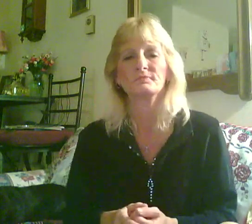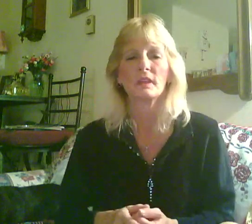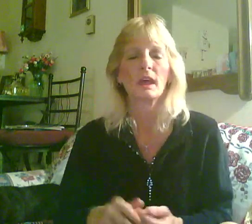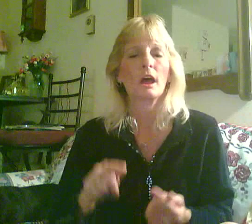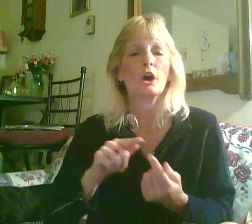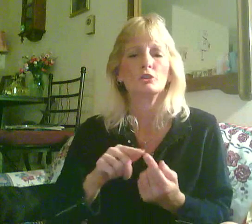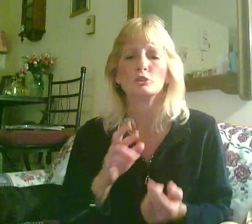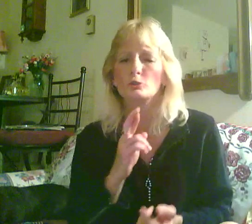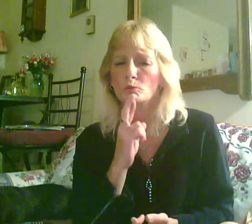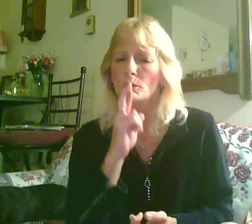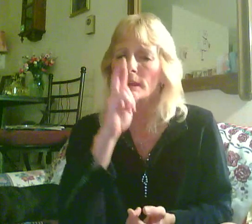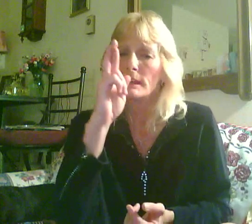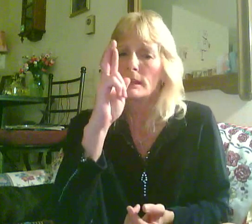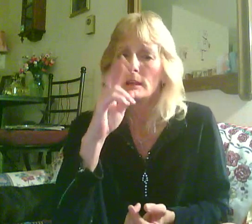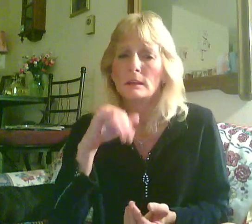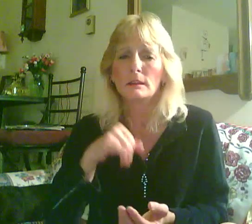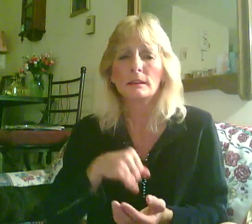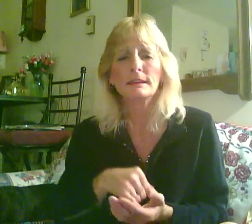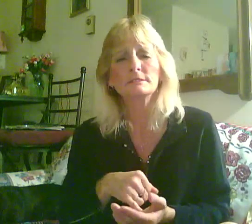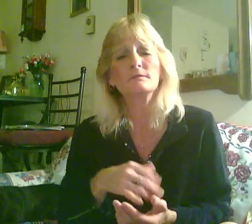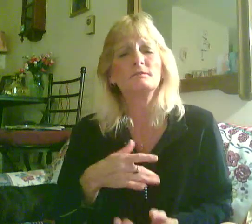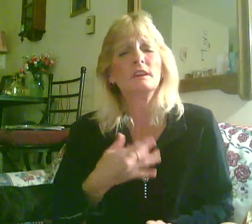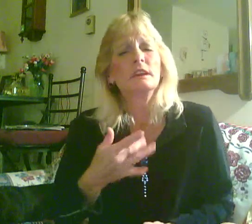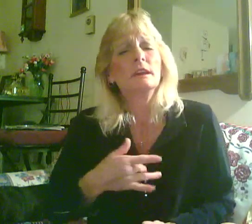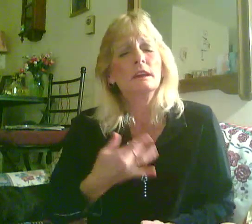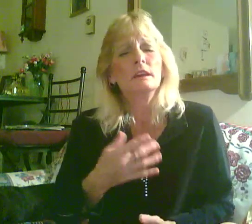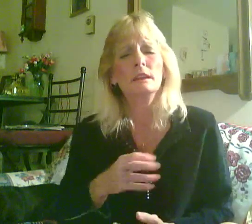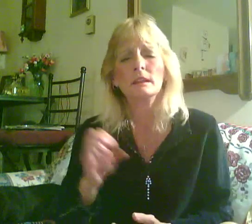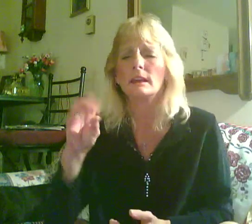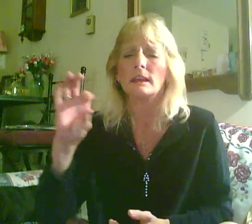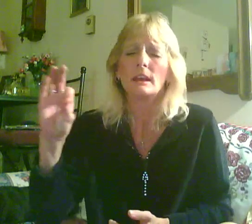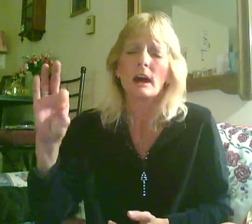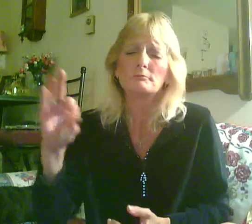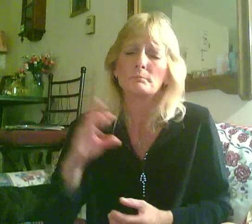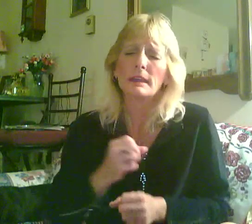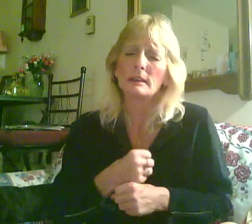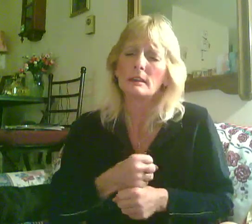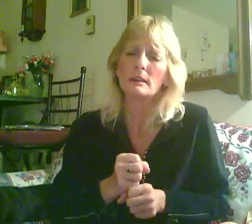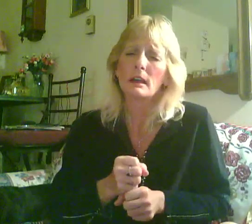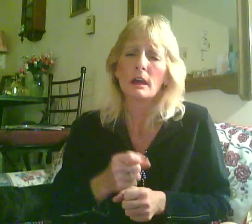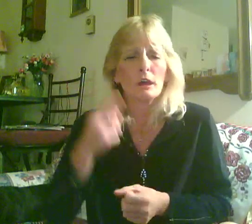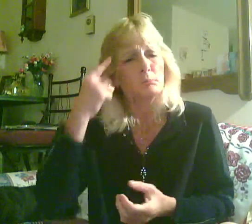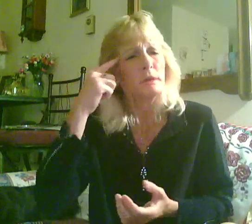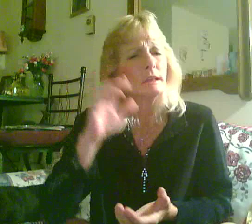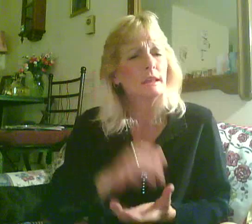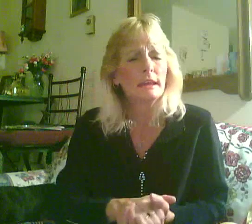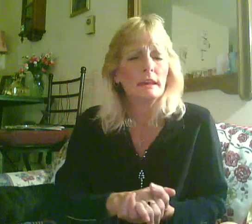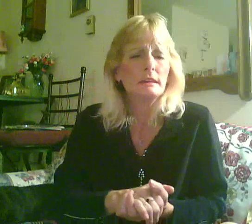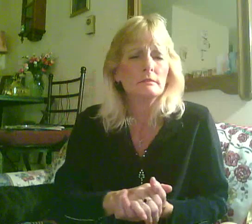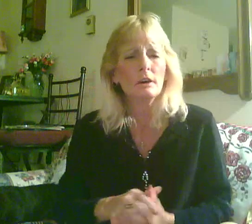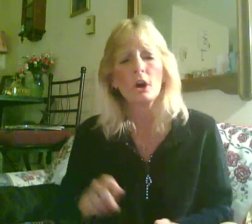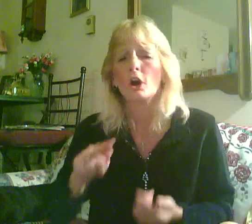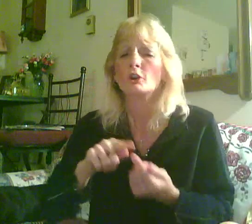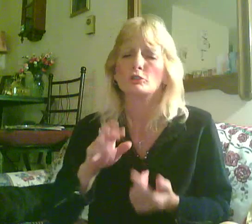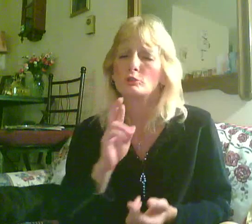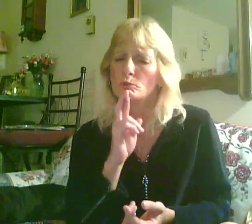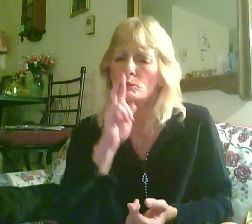To breathe in the feeling of pain, feeling, to